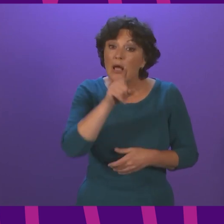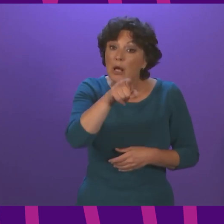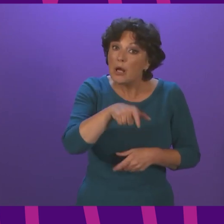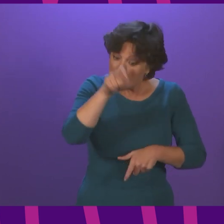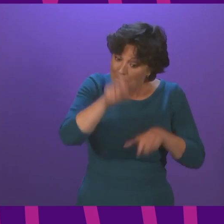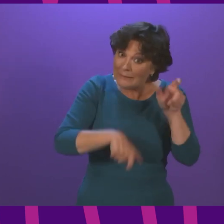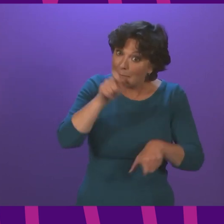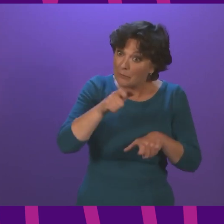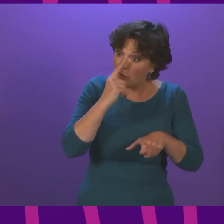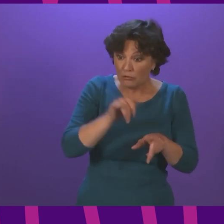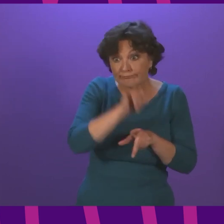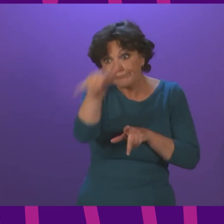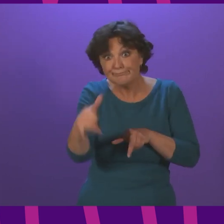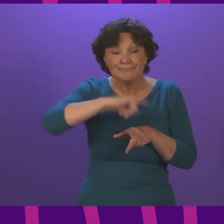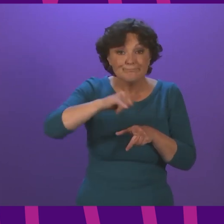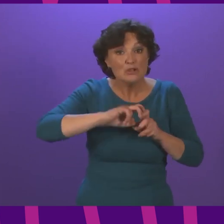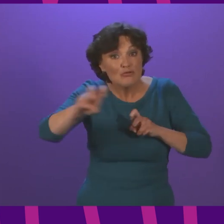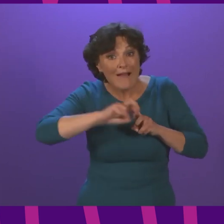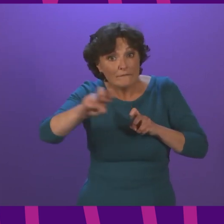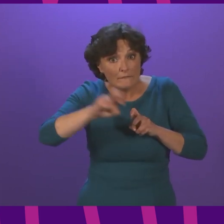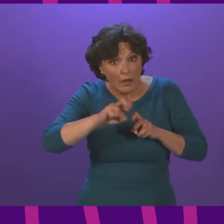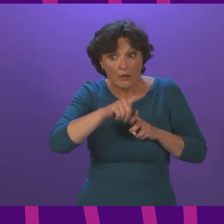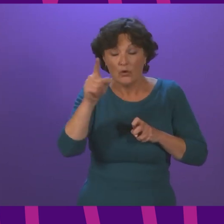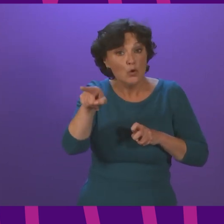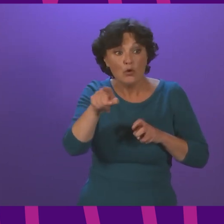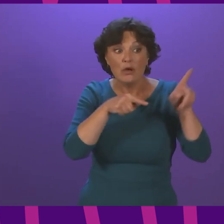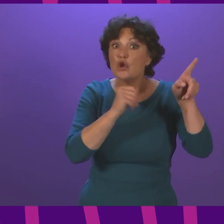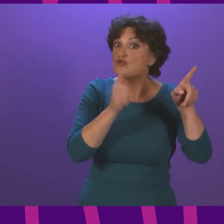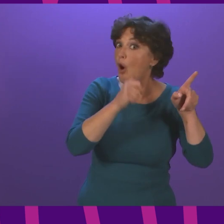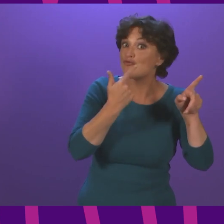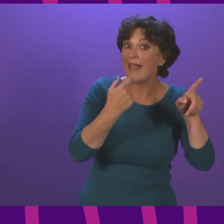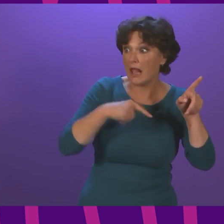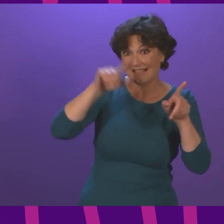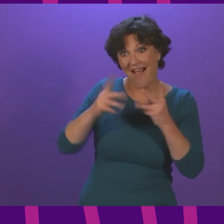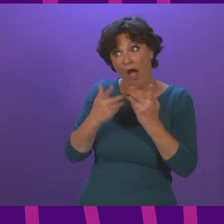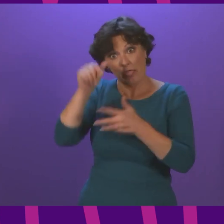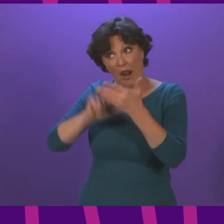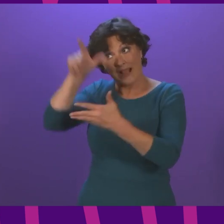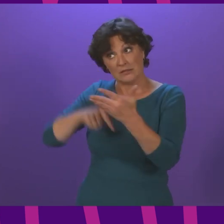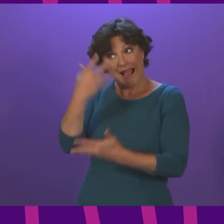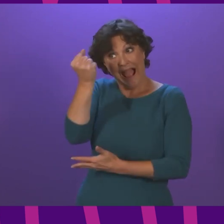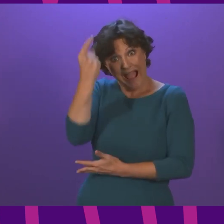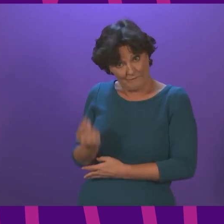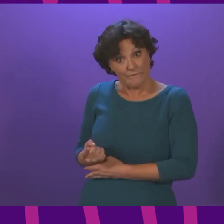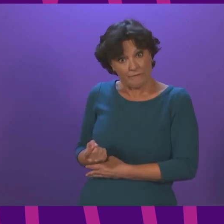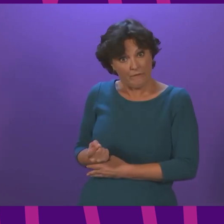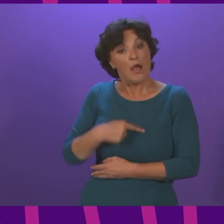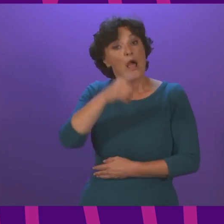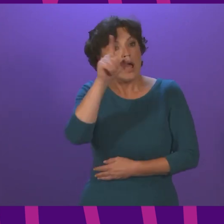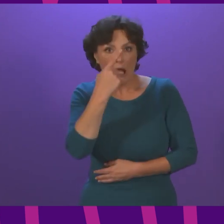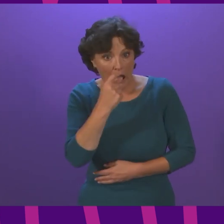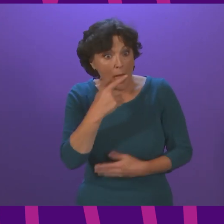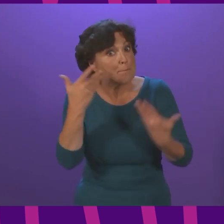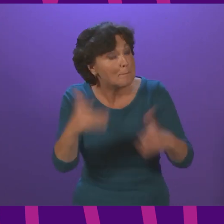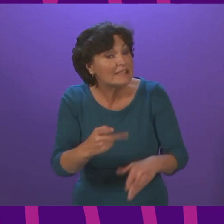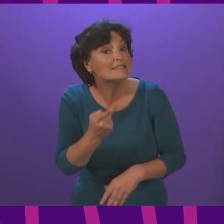not on the red list and who can show that they have been fully vaccinated or who are under the age of 18 no longer need to provide proof of a